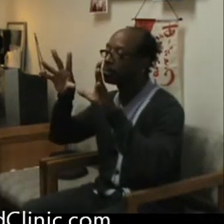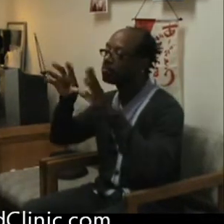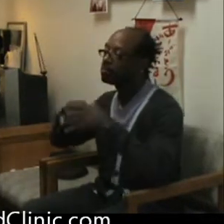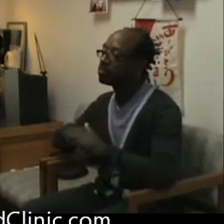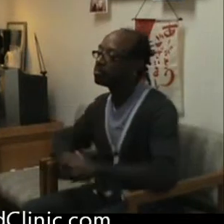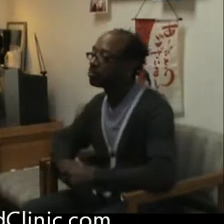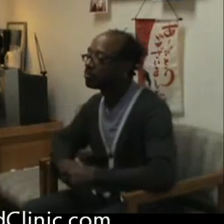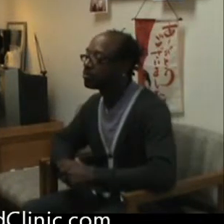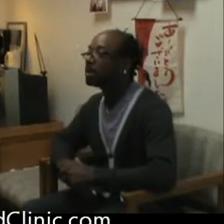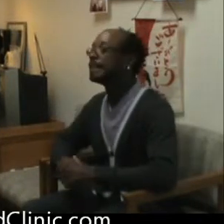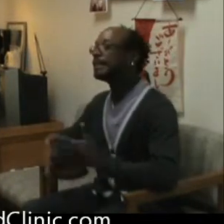It's easy to sleep.